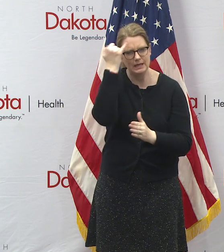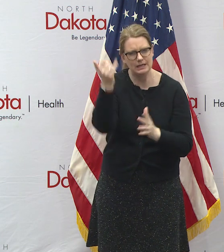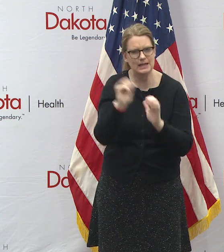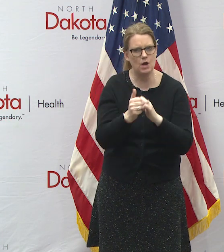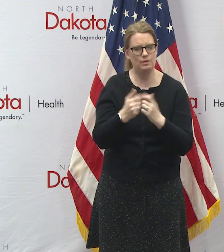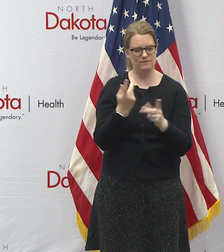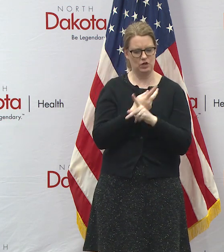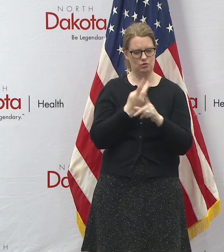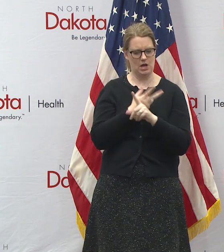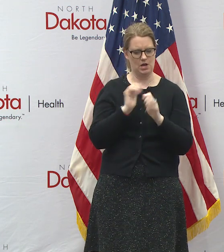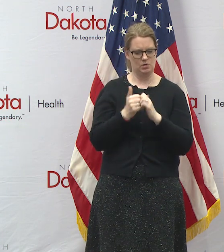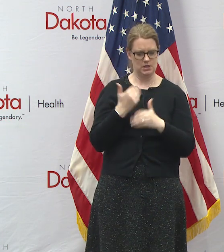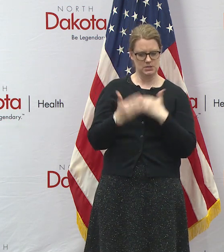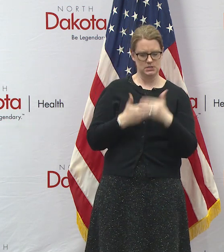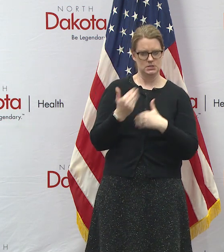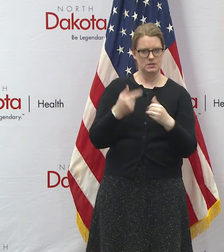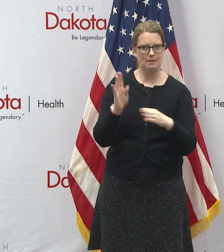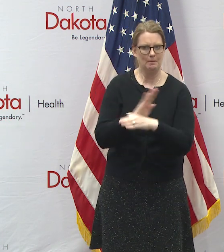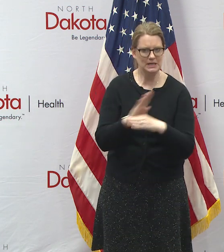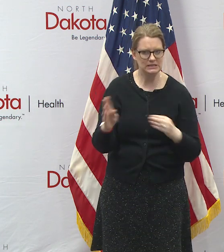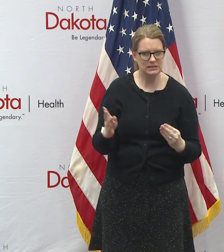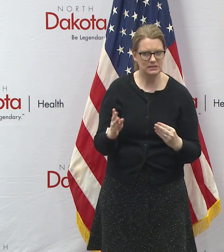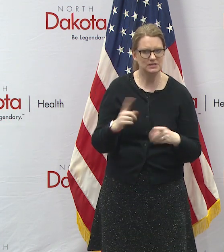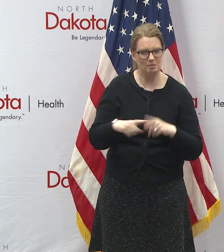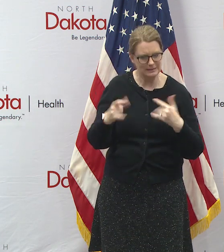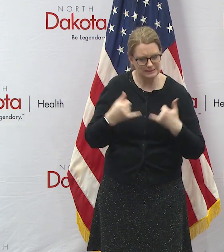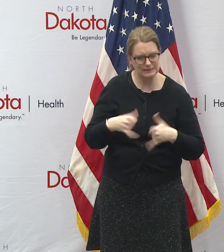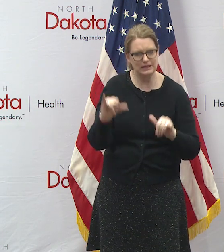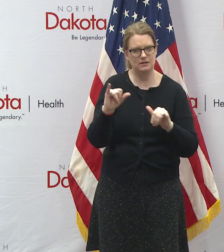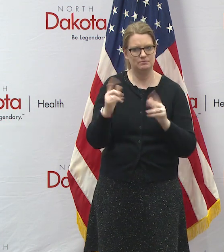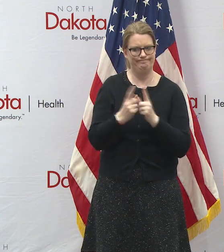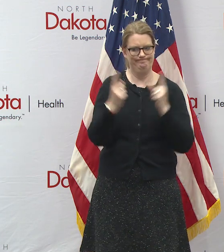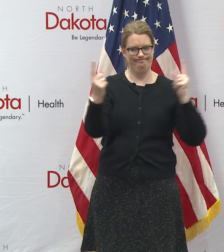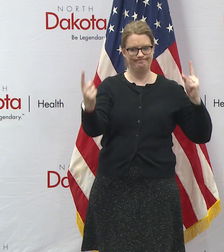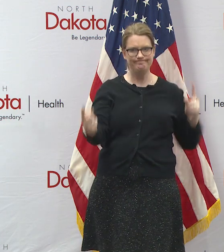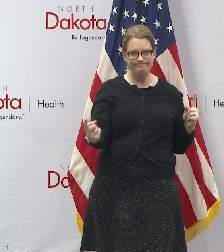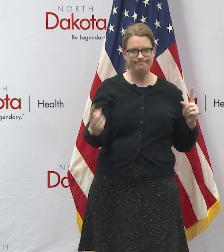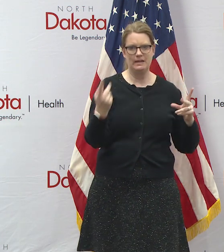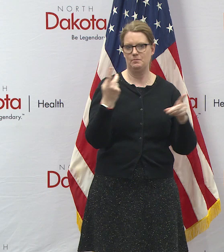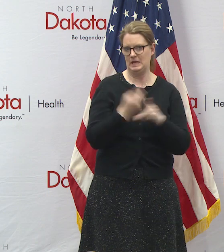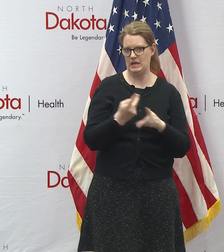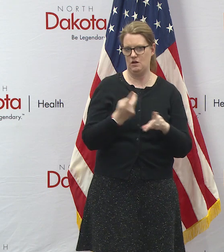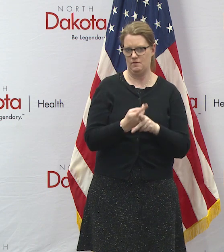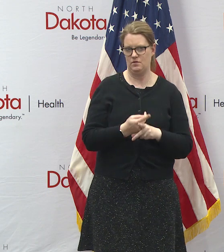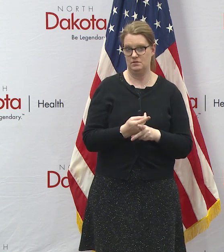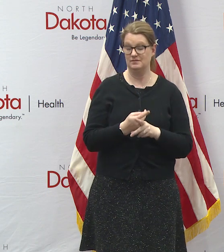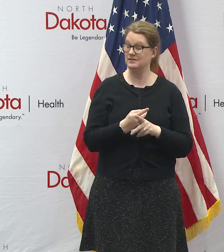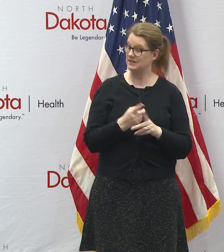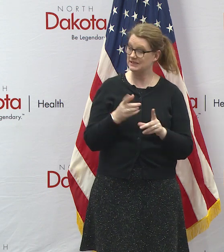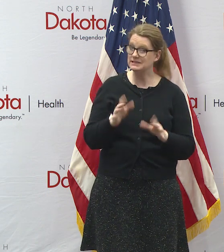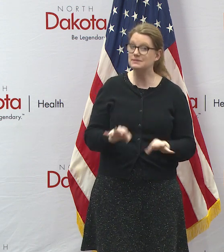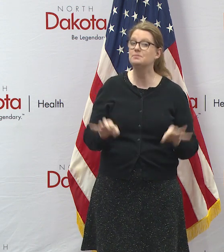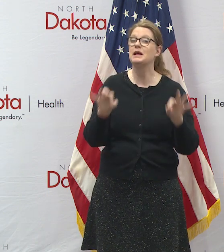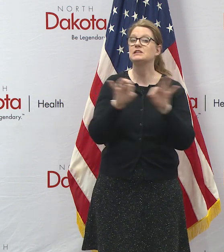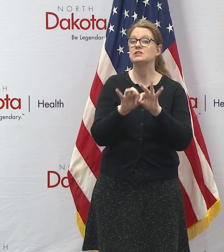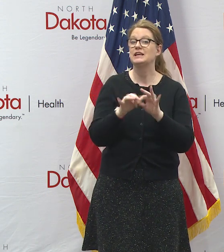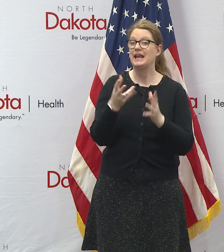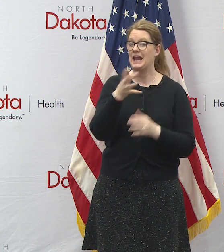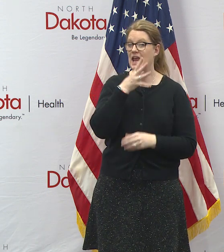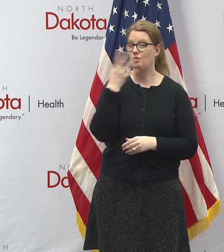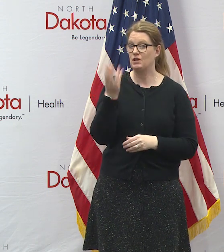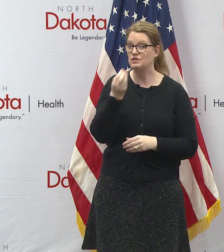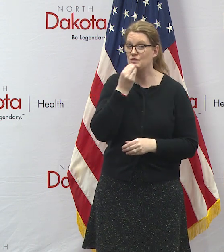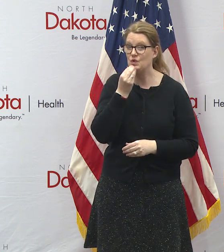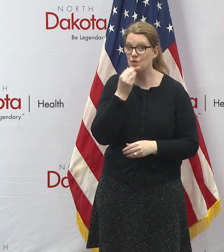sense way and allow people to keep their their livelihoods moving particularly in the important area of agriculture and food because this is a